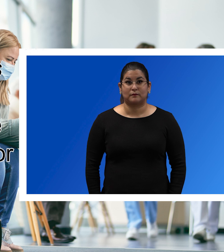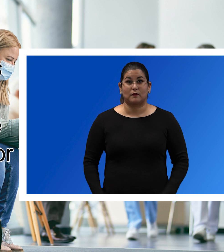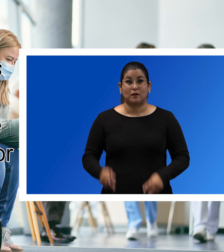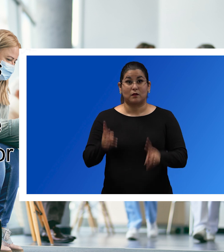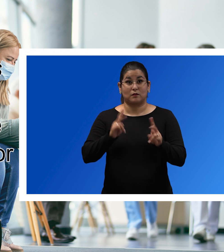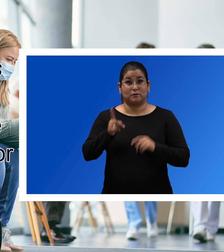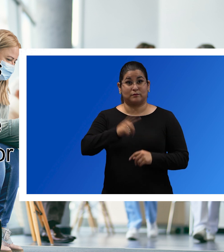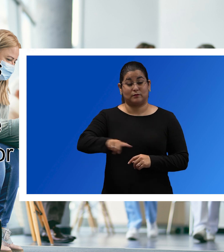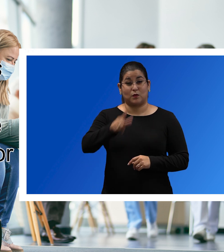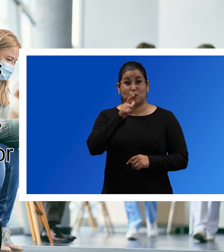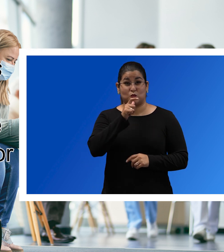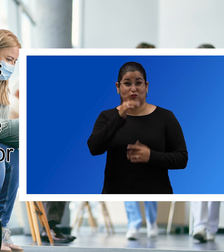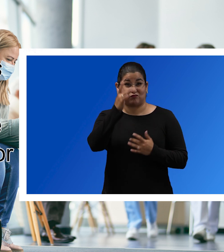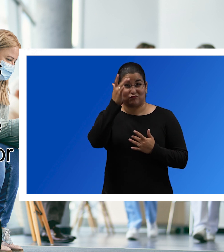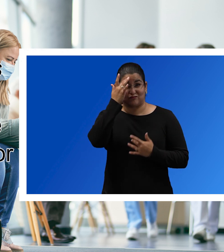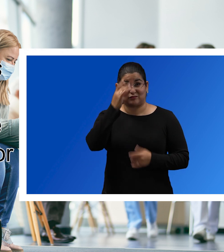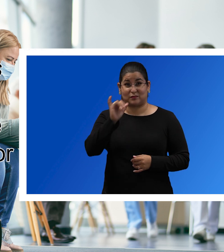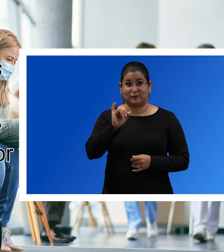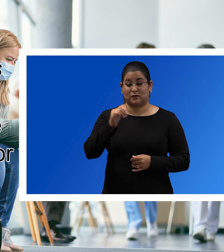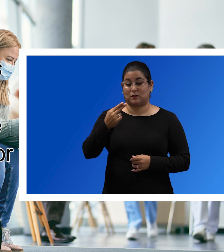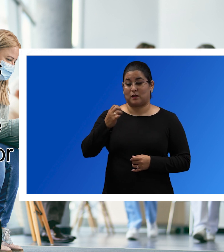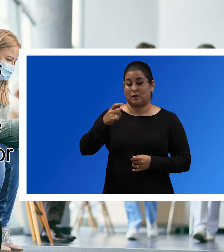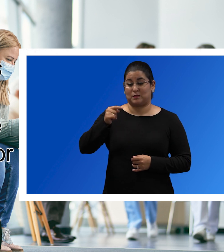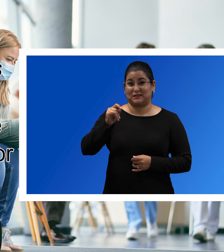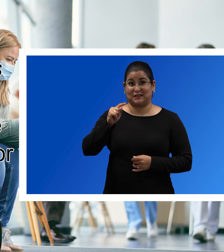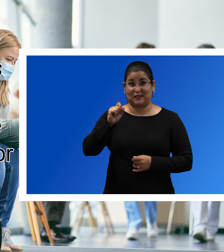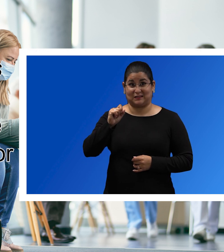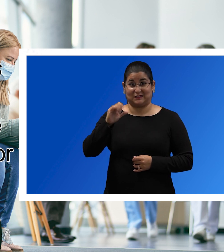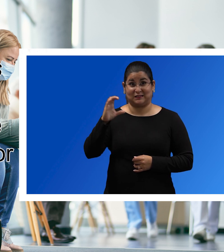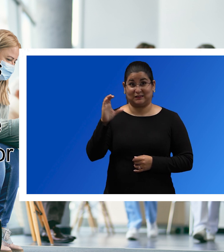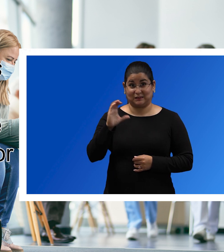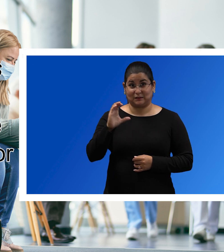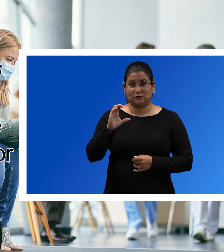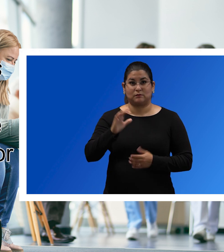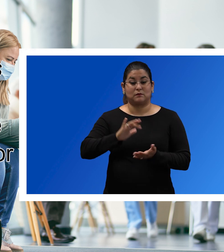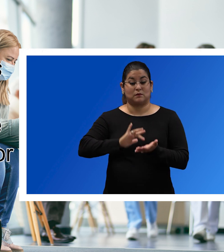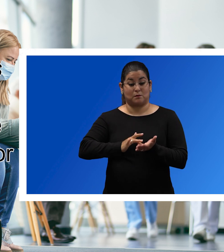CDC Vital Signs Too Few People Being Treated for Hepatitis C